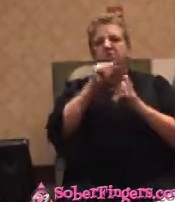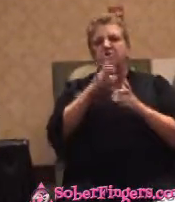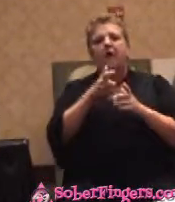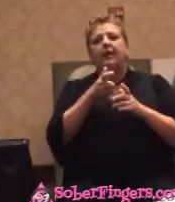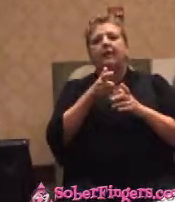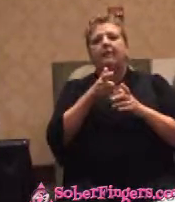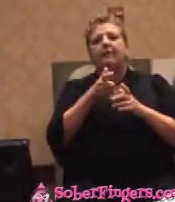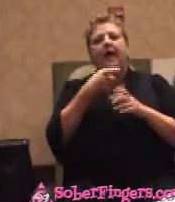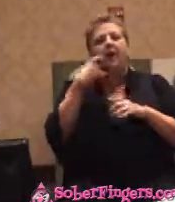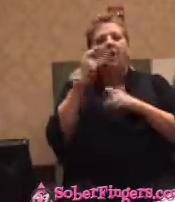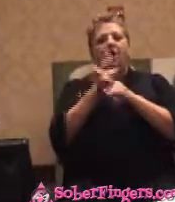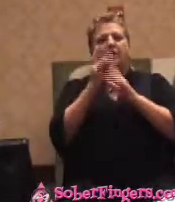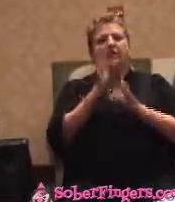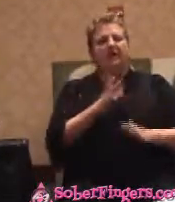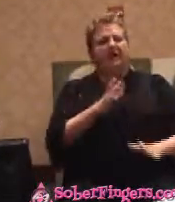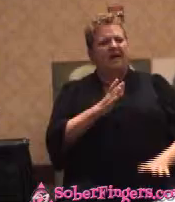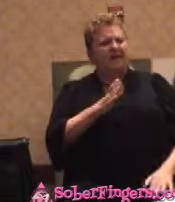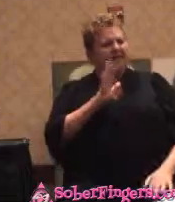I said, that is the dumbest damn day.